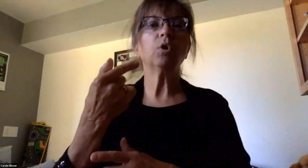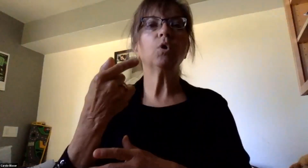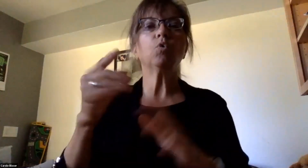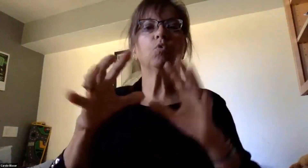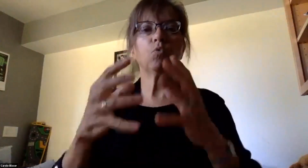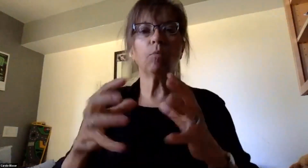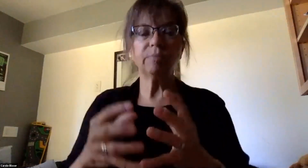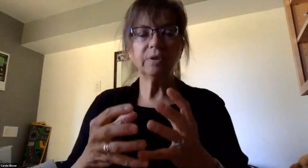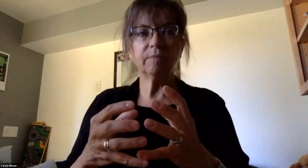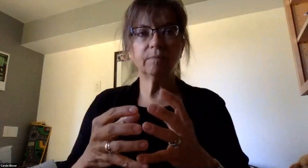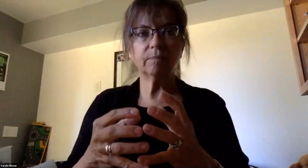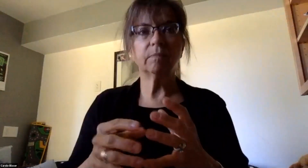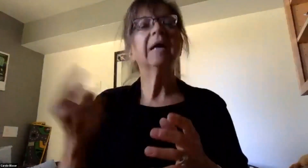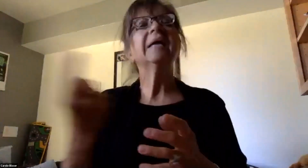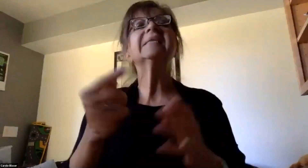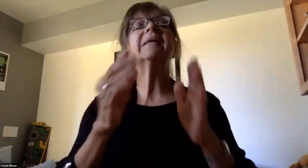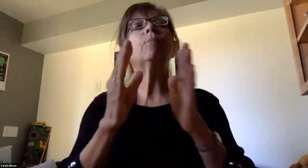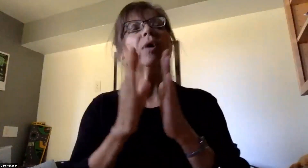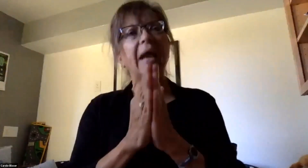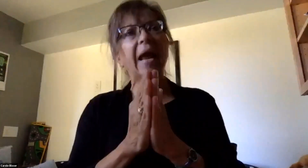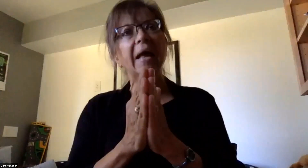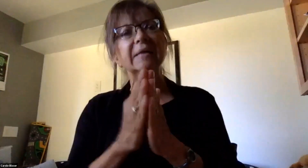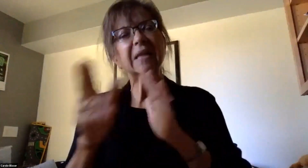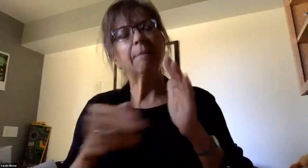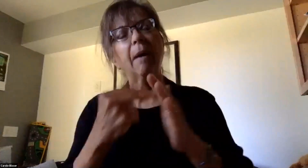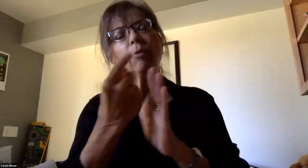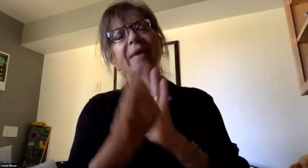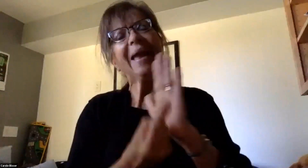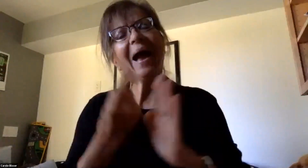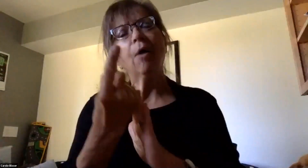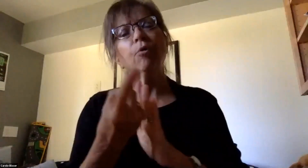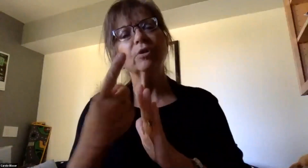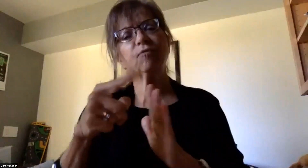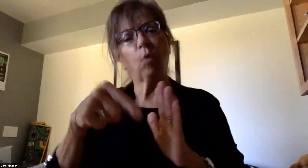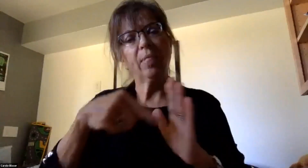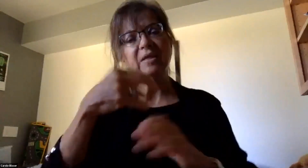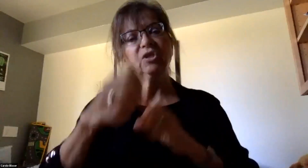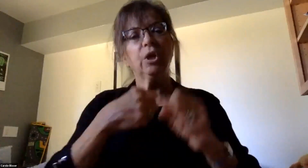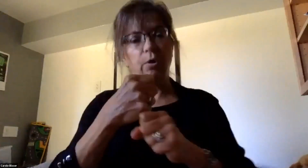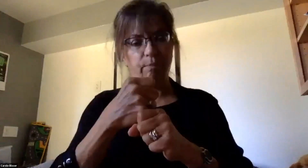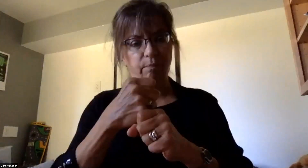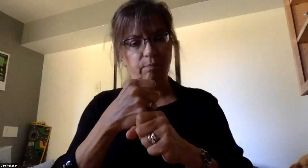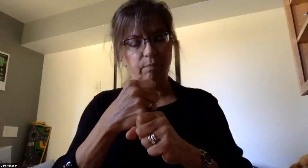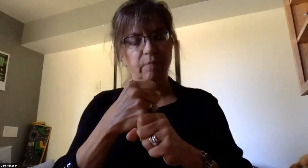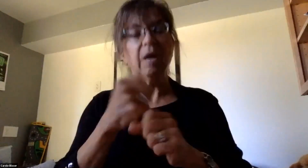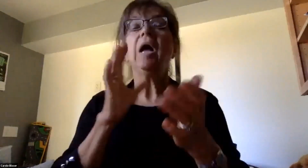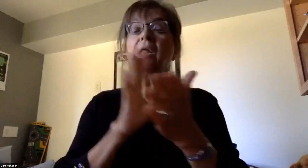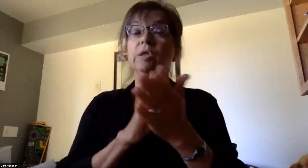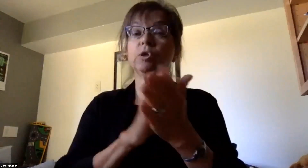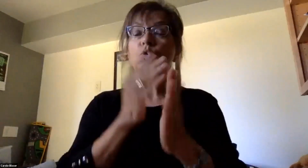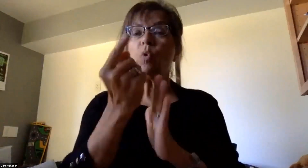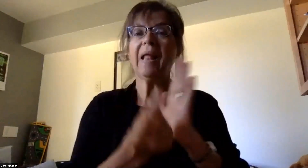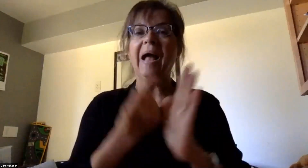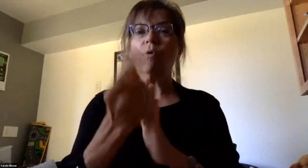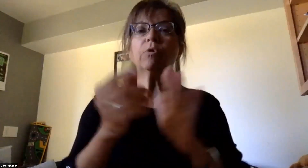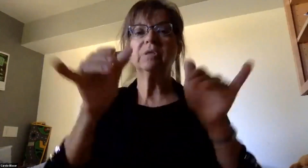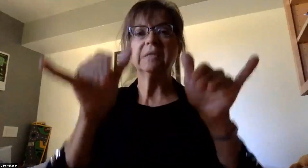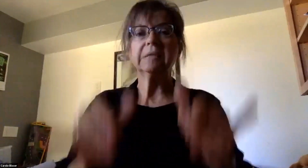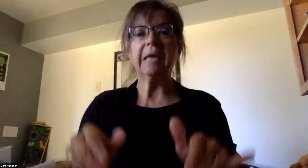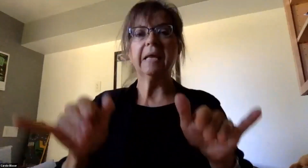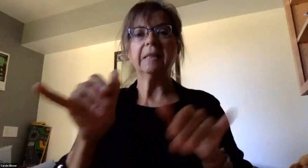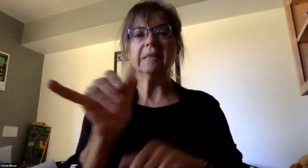A question was posed about the school hours for the upcoming school year. Our school hours will remain the same.